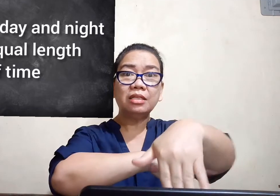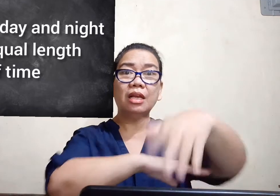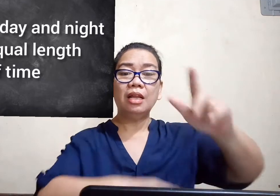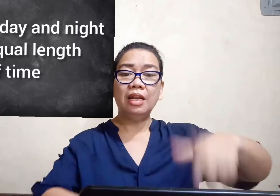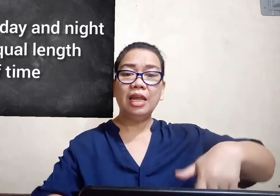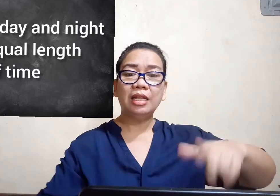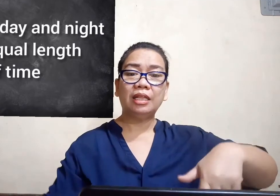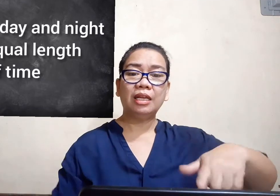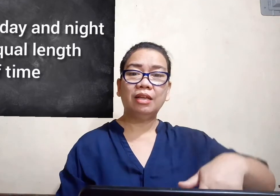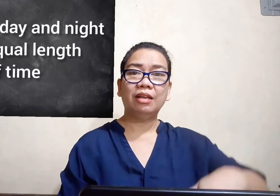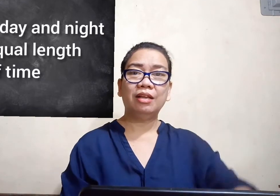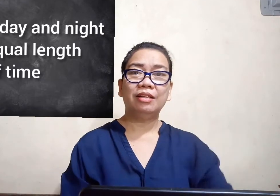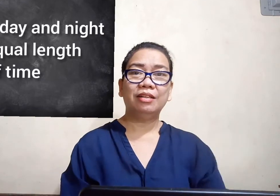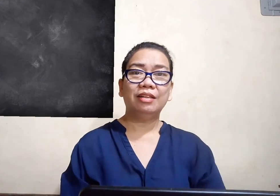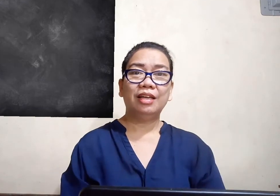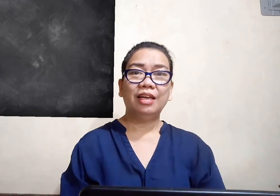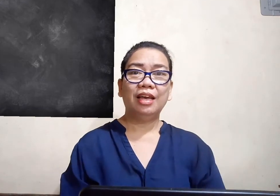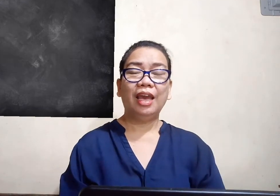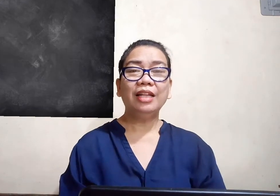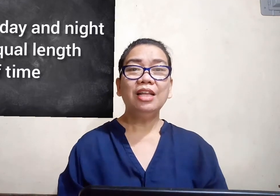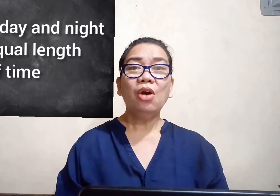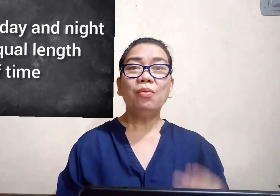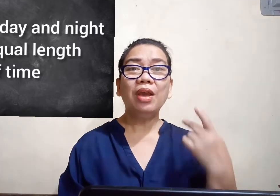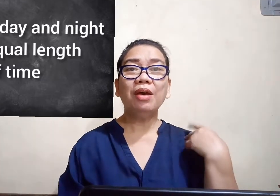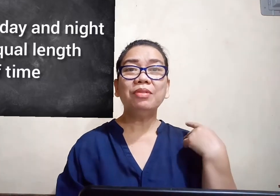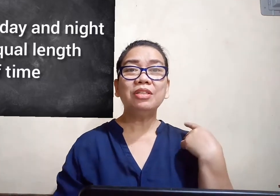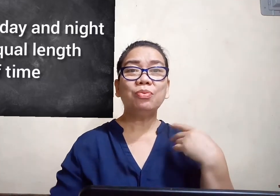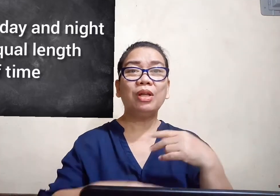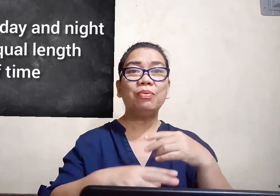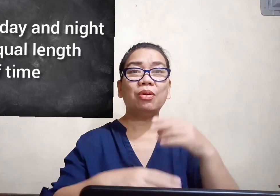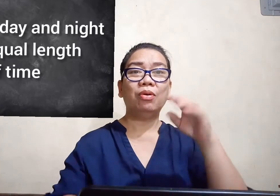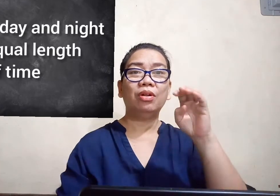late and we have this what we call